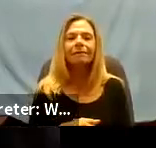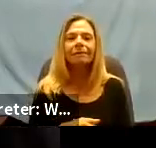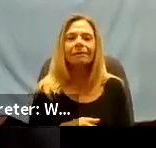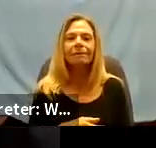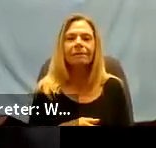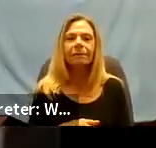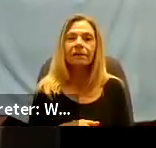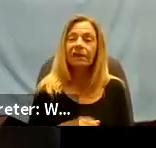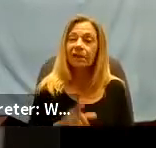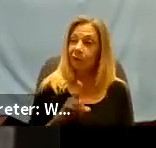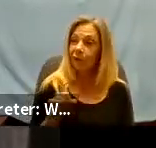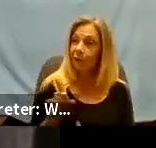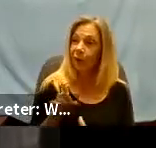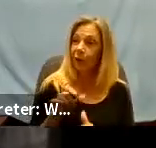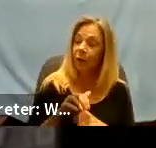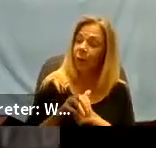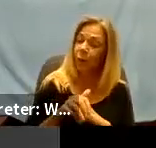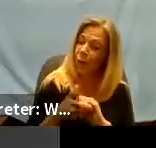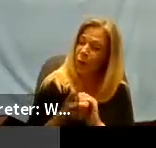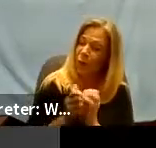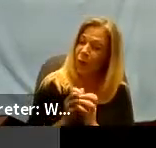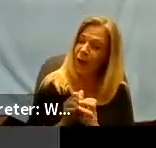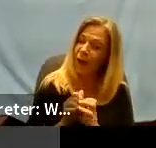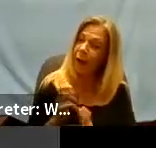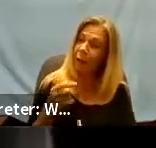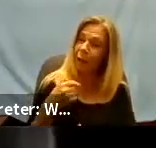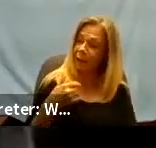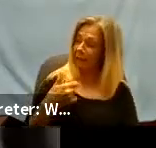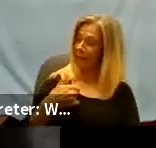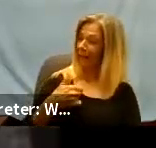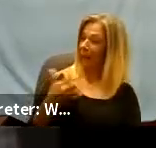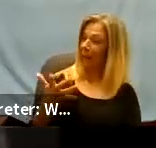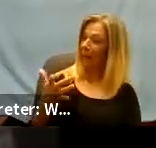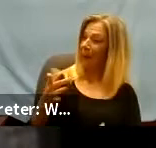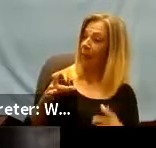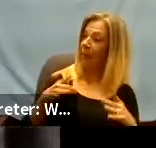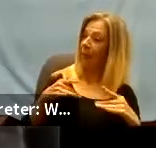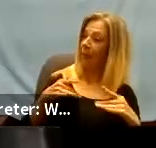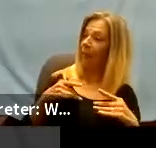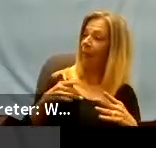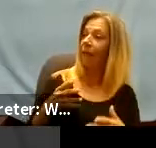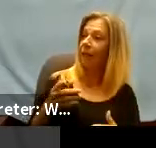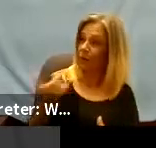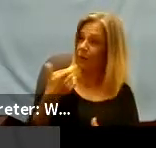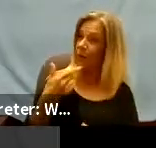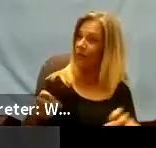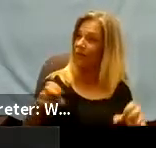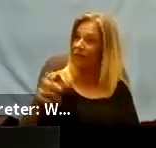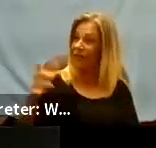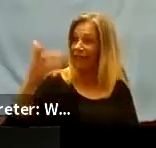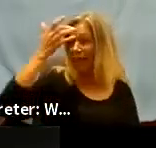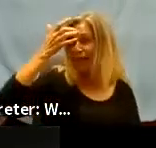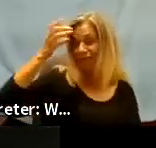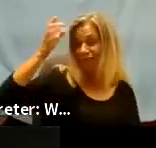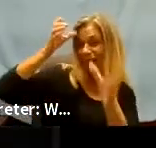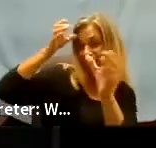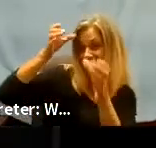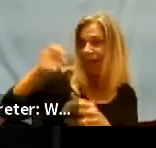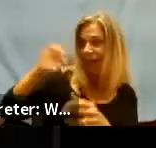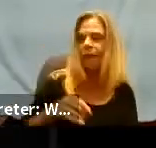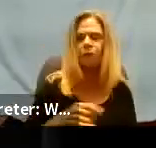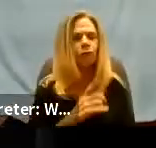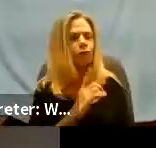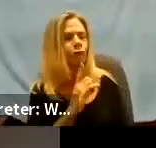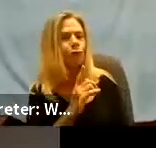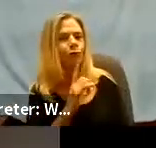hands. This may be contagious. You want to sit down, Einstein? Yeah, sure. We cannot predict